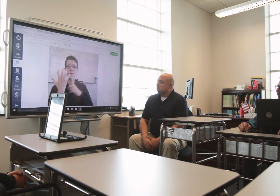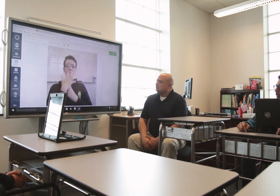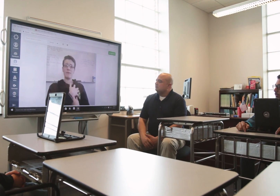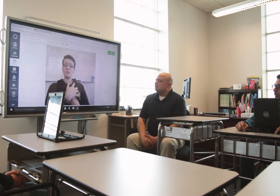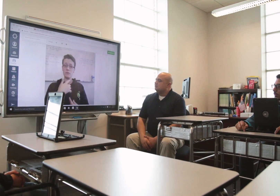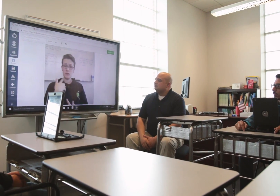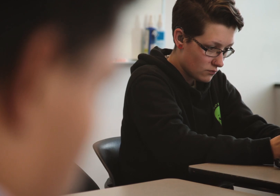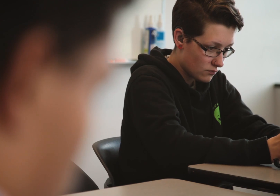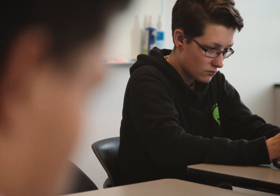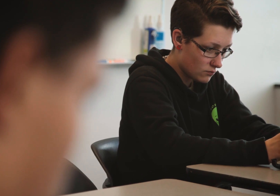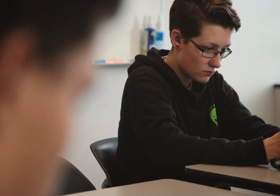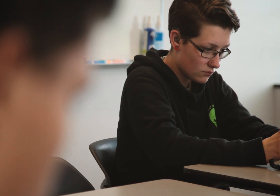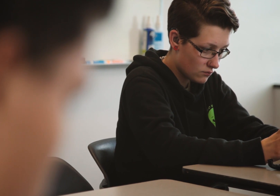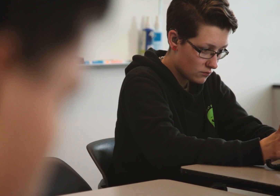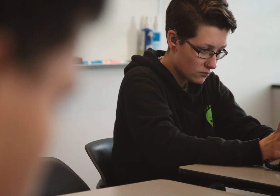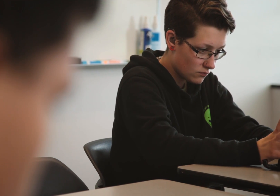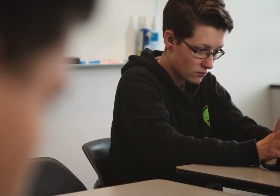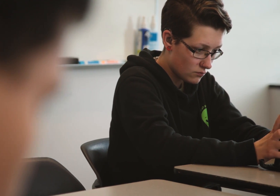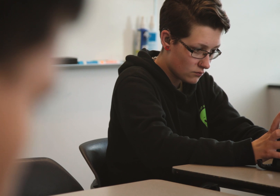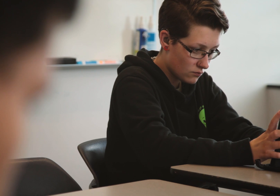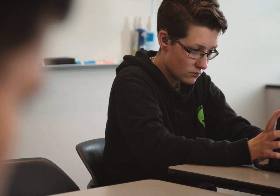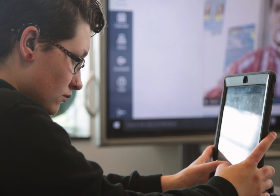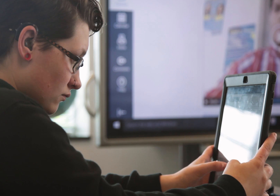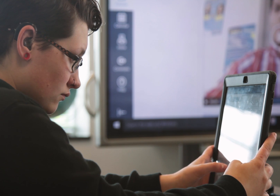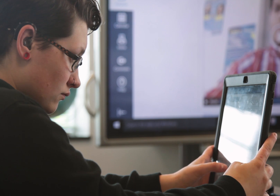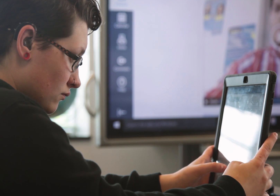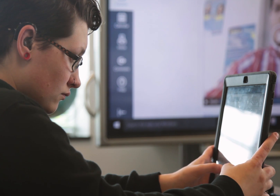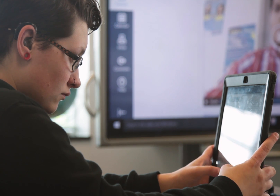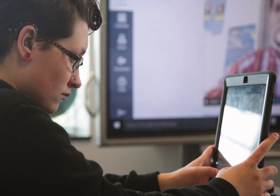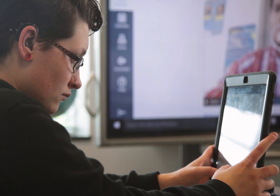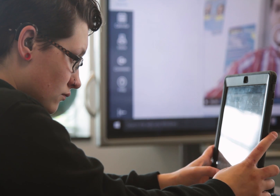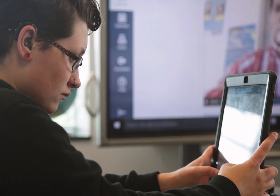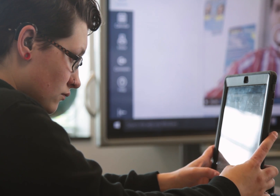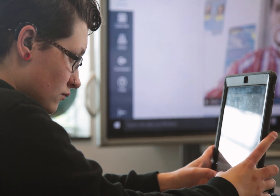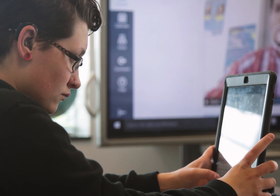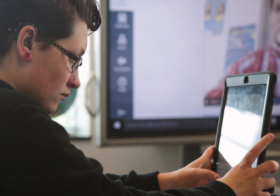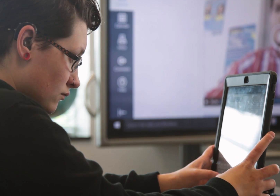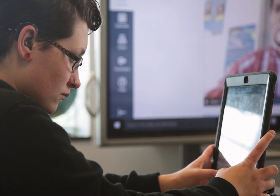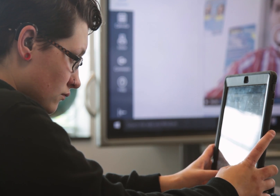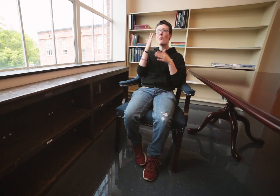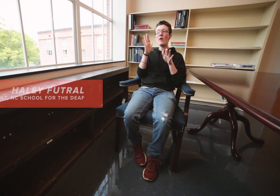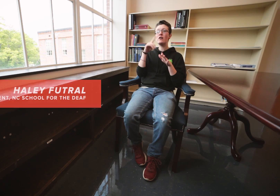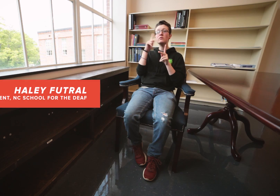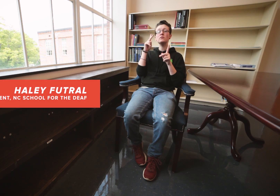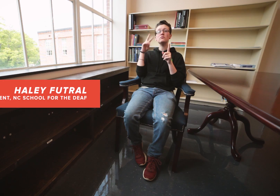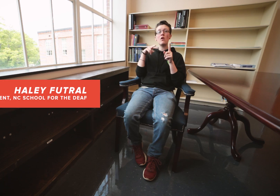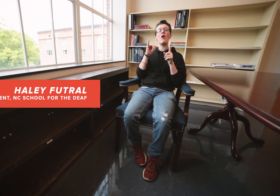My goal is for myself and for the deaf community, too, that we can show our skills. That way